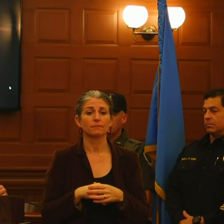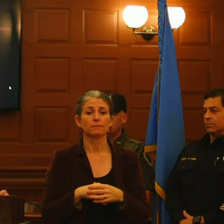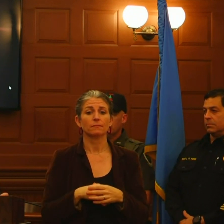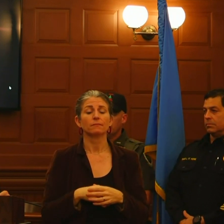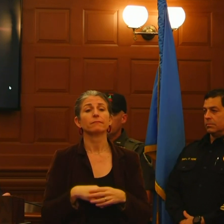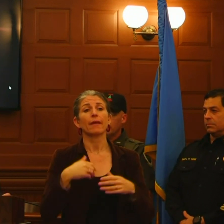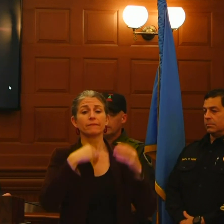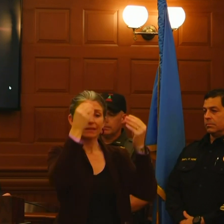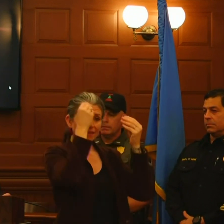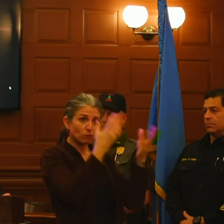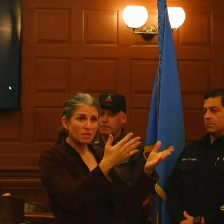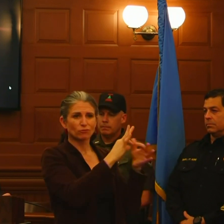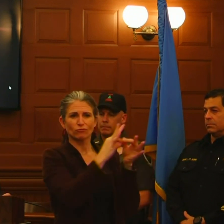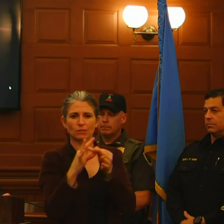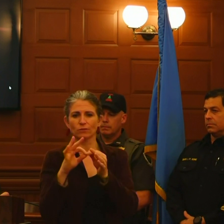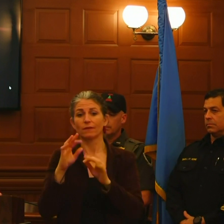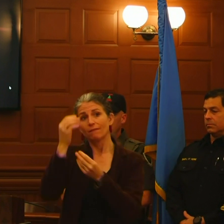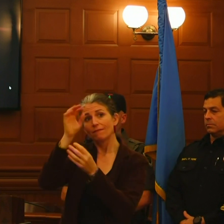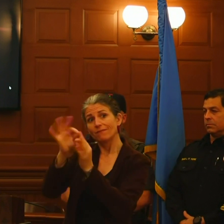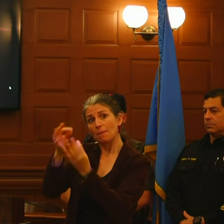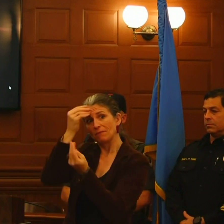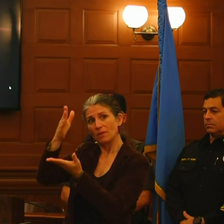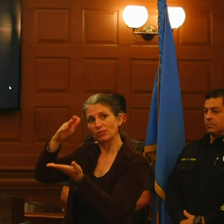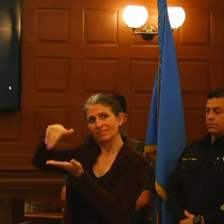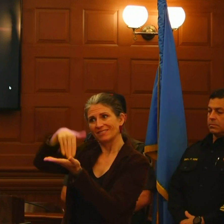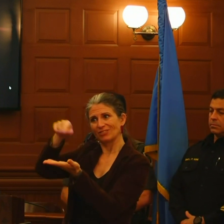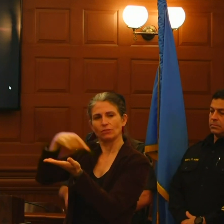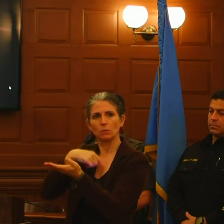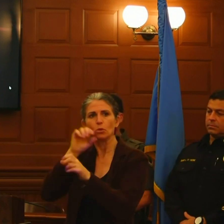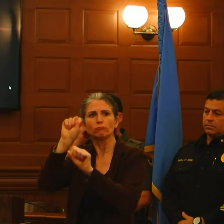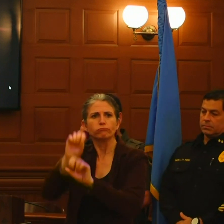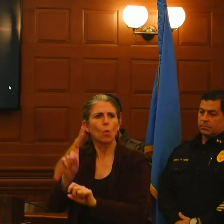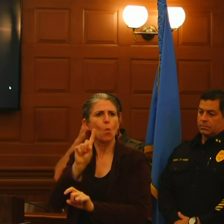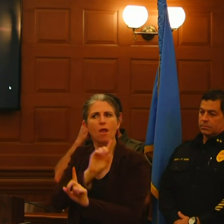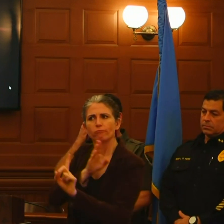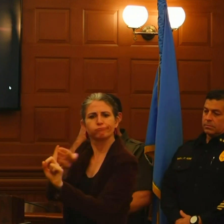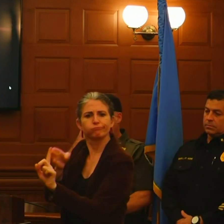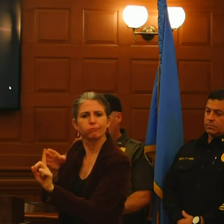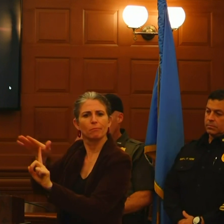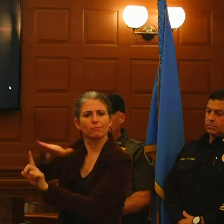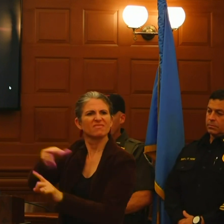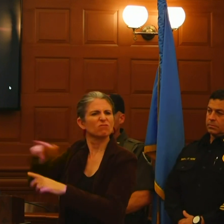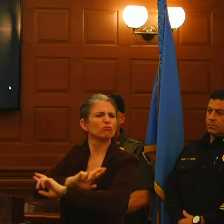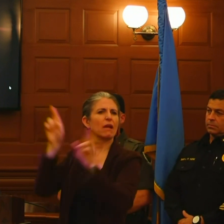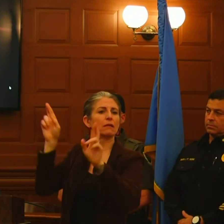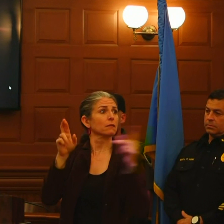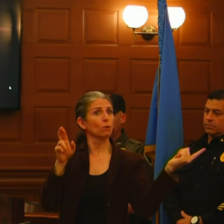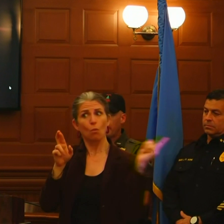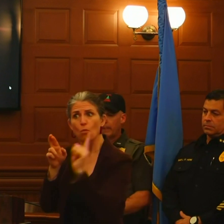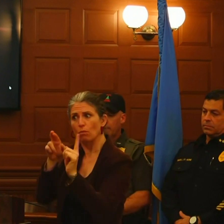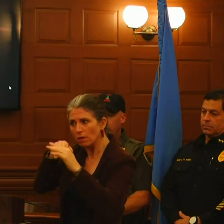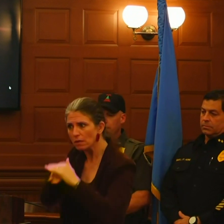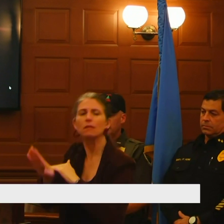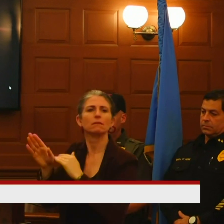and some material around that, exactly what services will be available at that particular time. But I definitely wanted to make sure that I